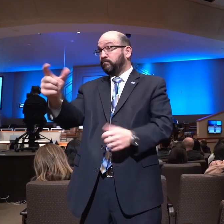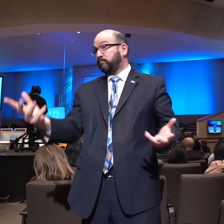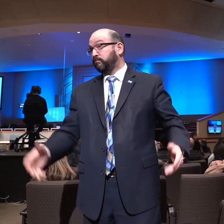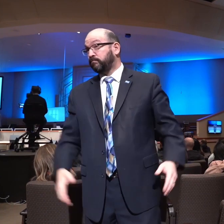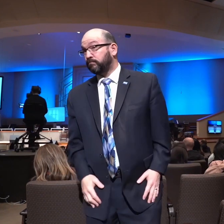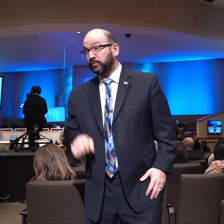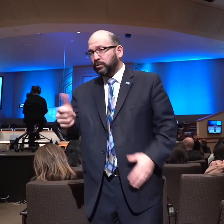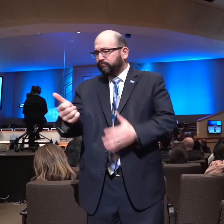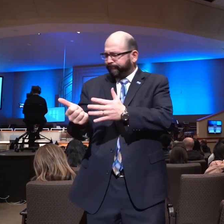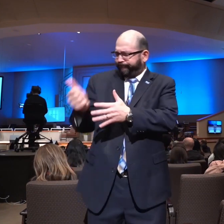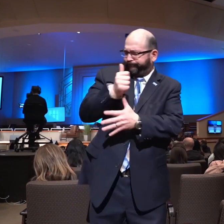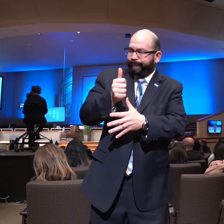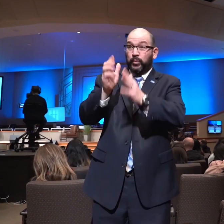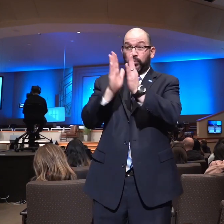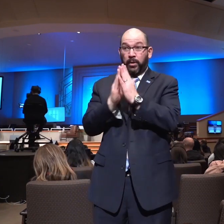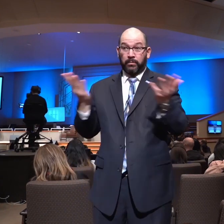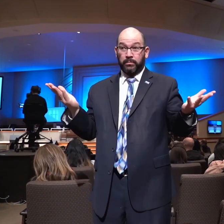Do your children hear you pray?